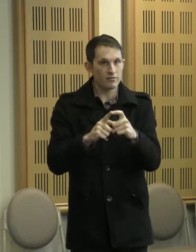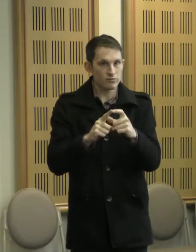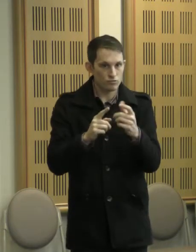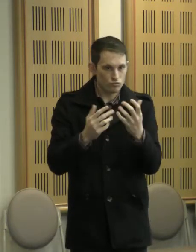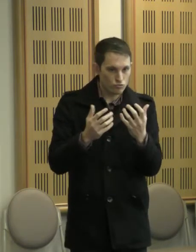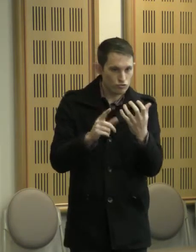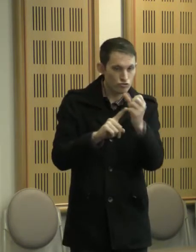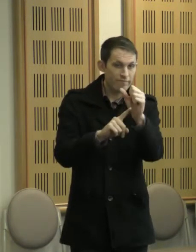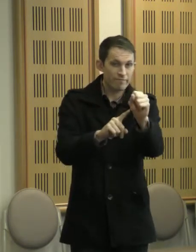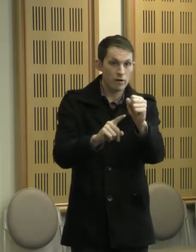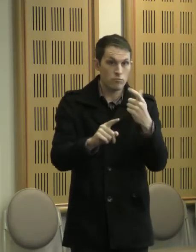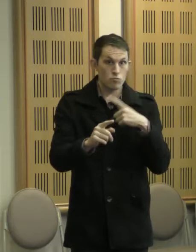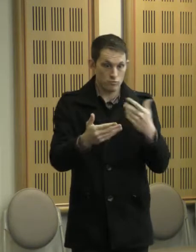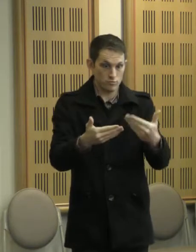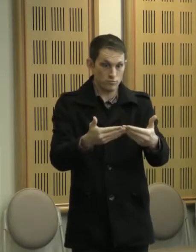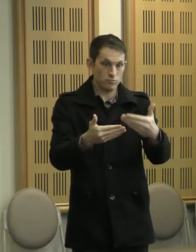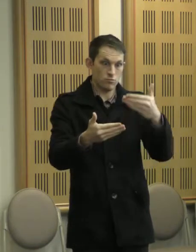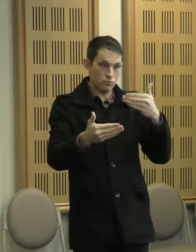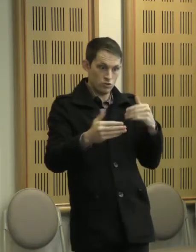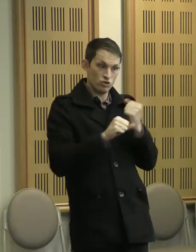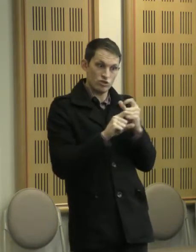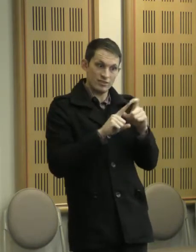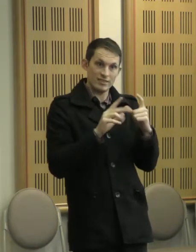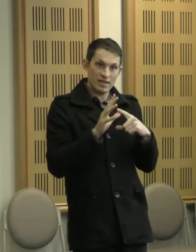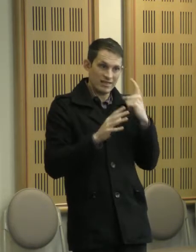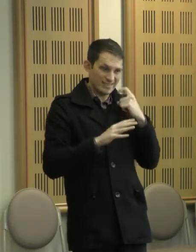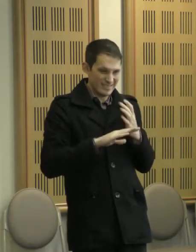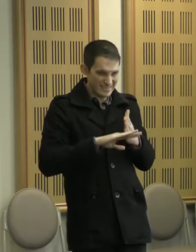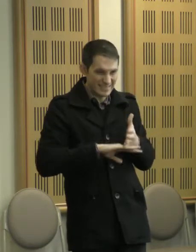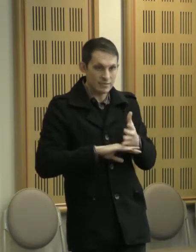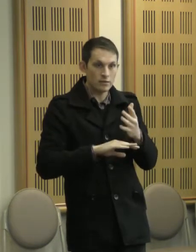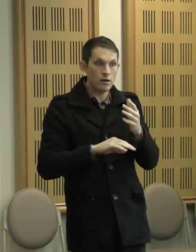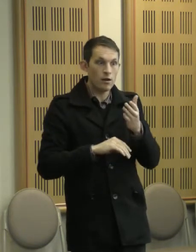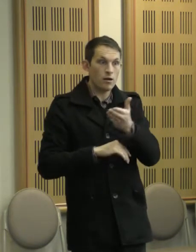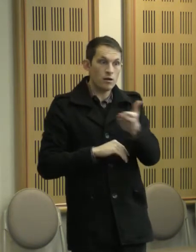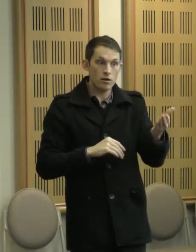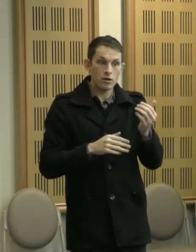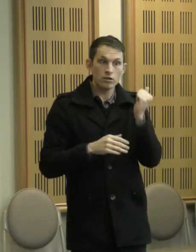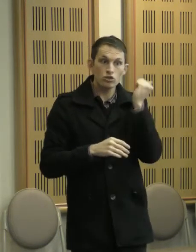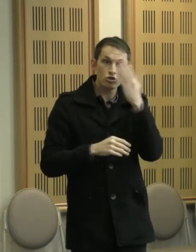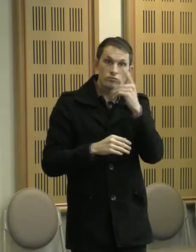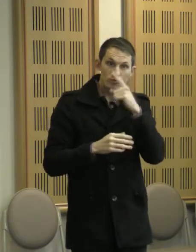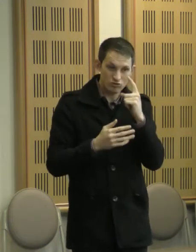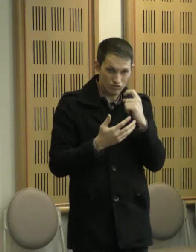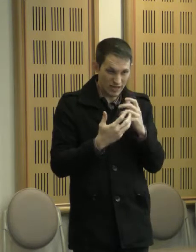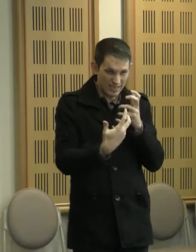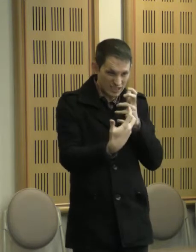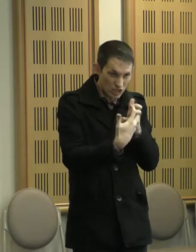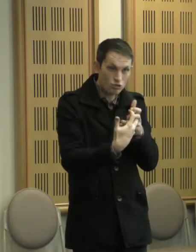GDA has been working on improving its engagement with Indigenous communities in our region since 2008.